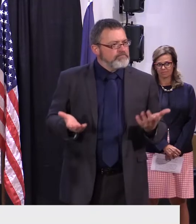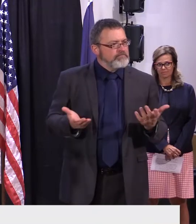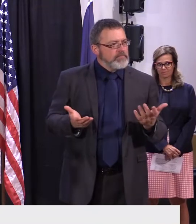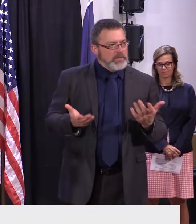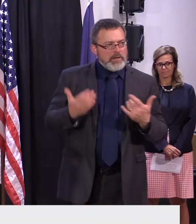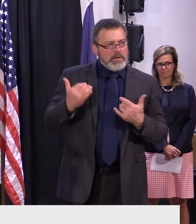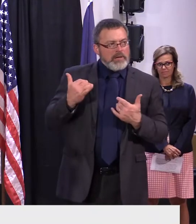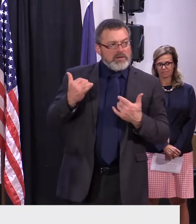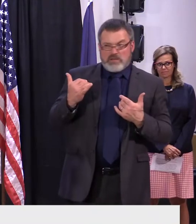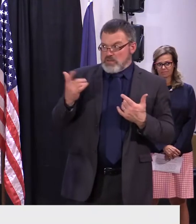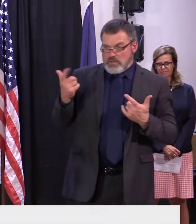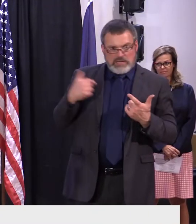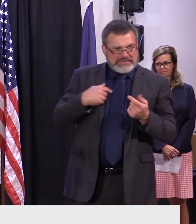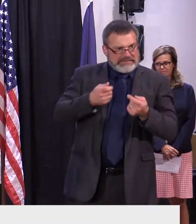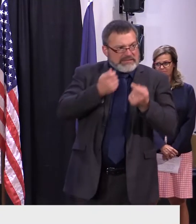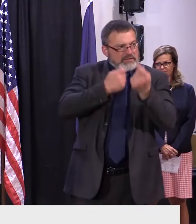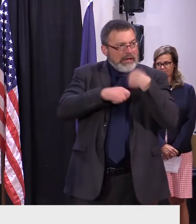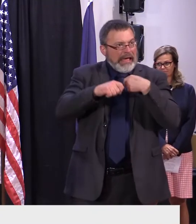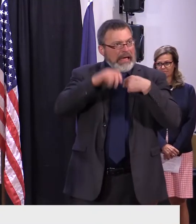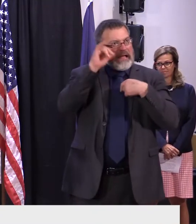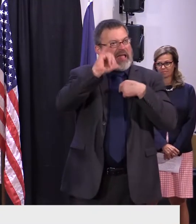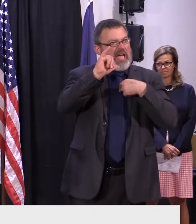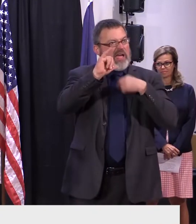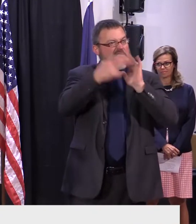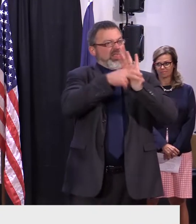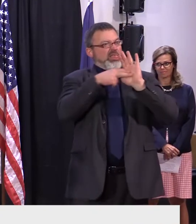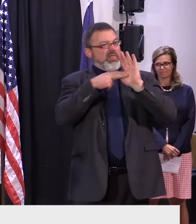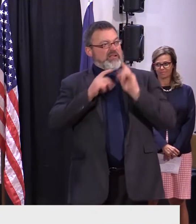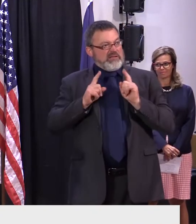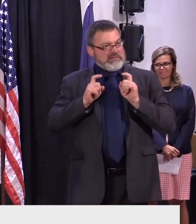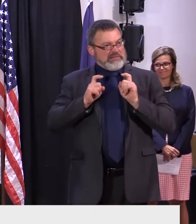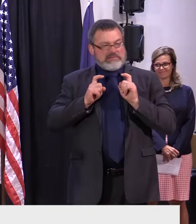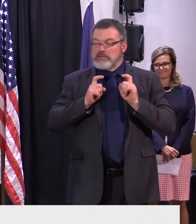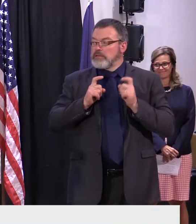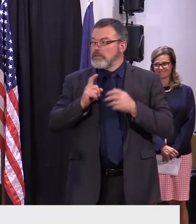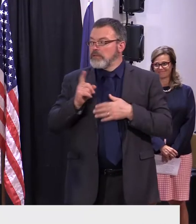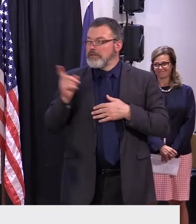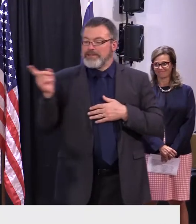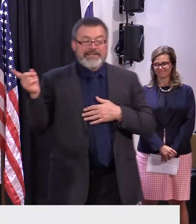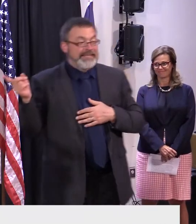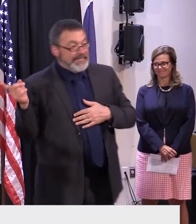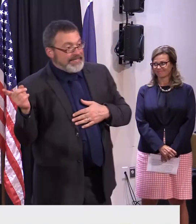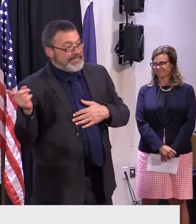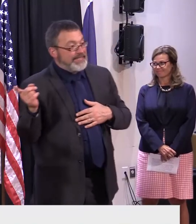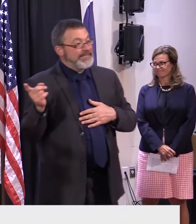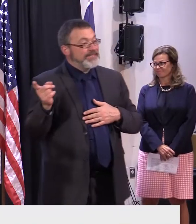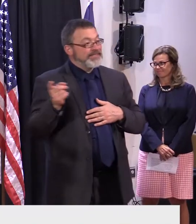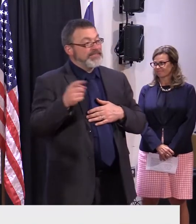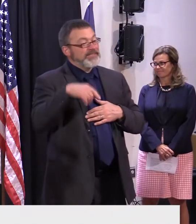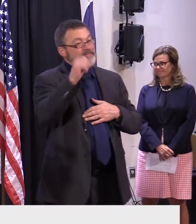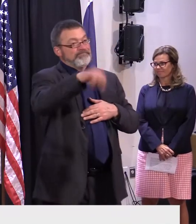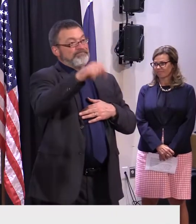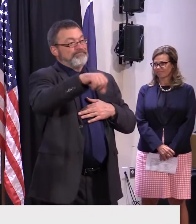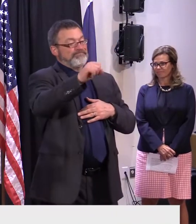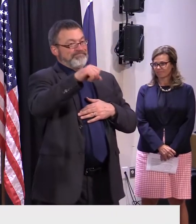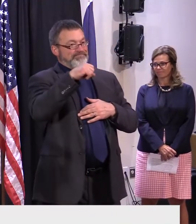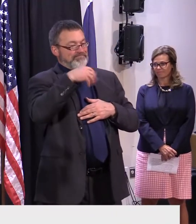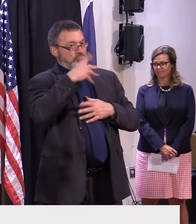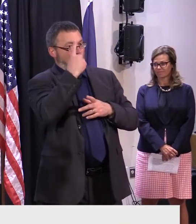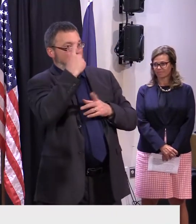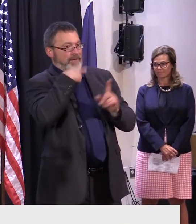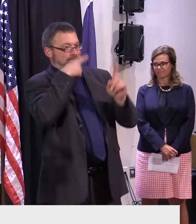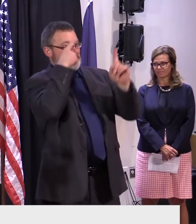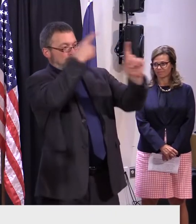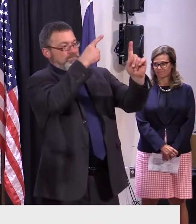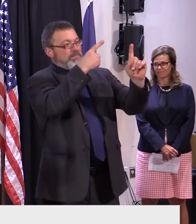overcome that or are we working to overcome that? Well, it certainly has been one of our initiatives over the last six years to